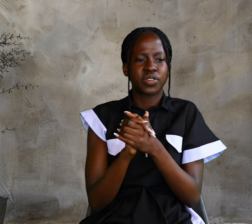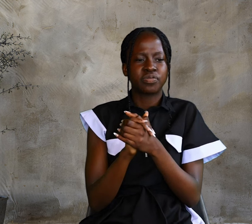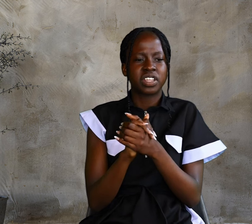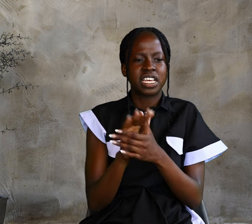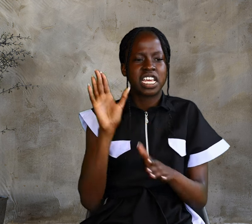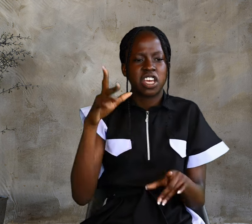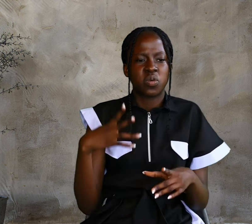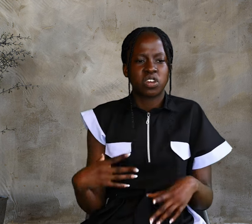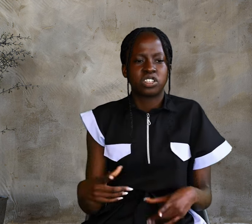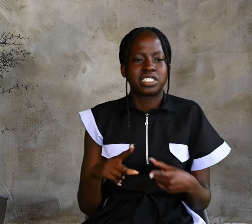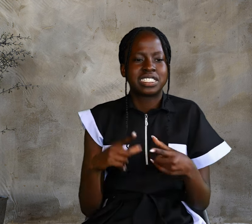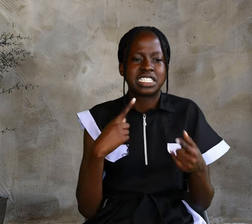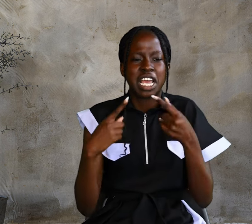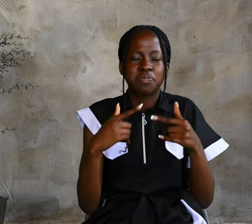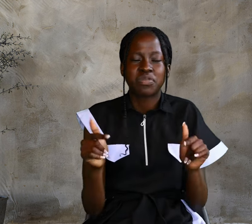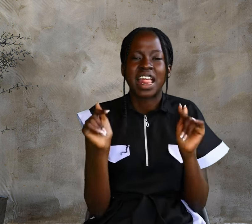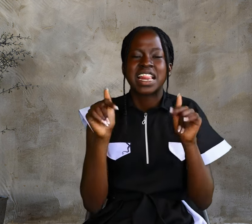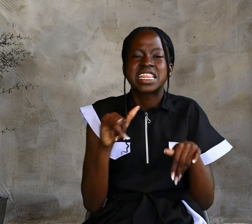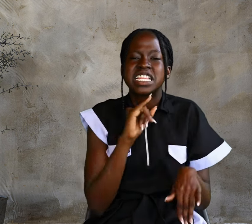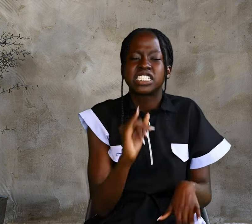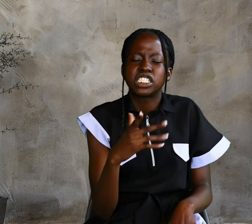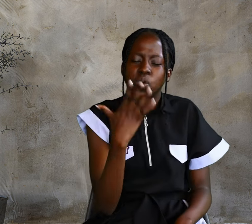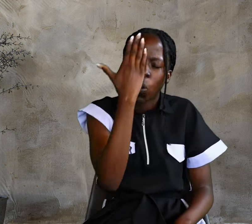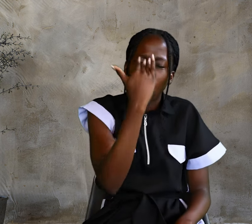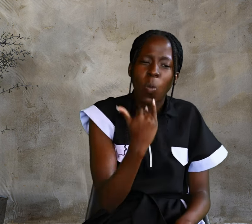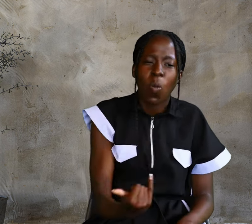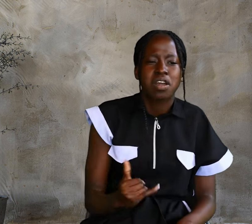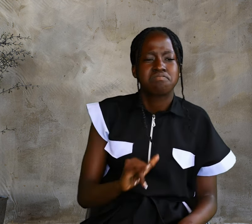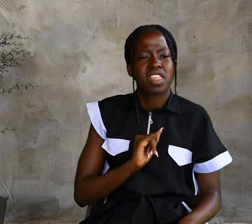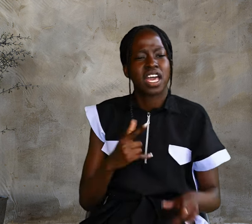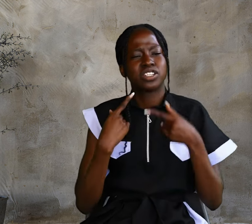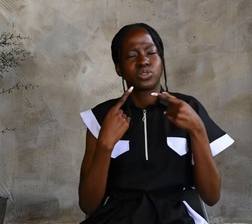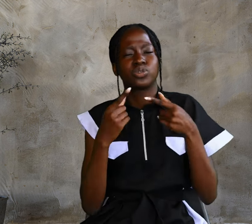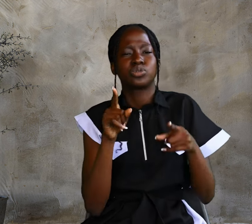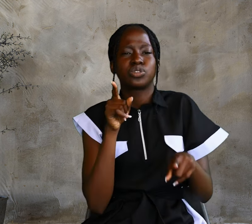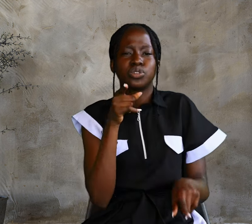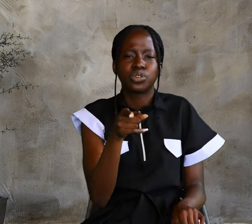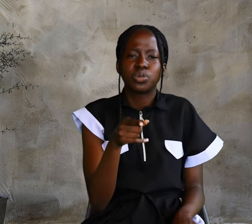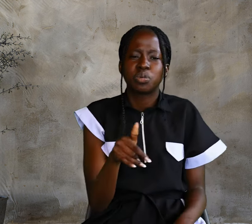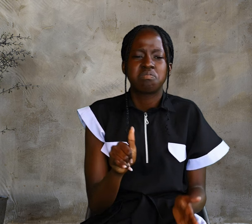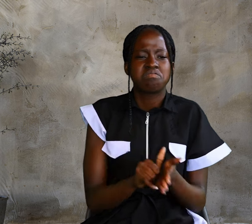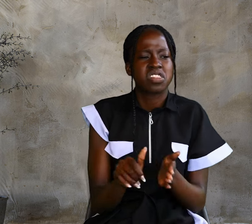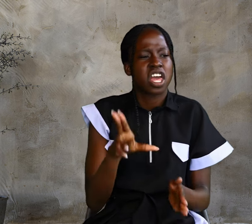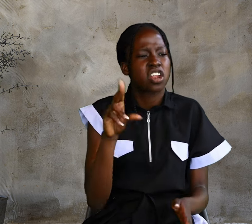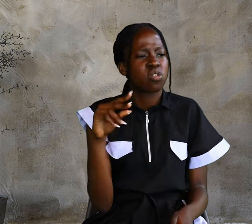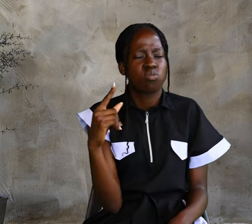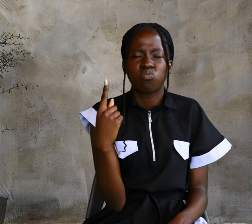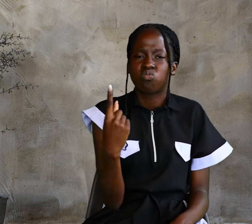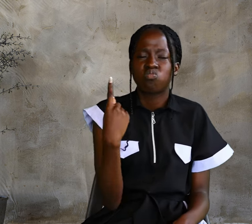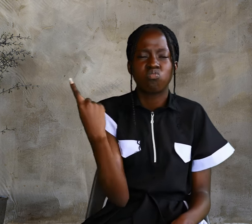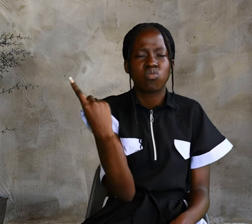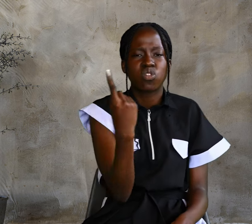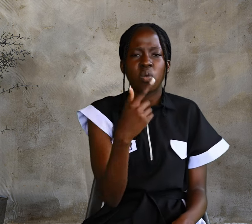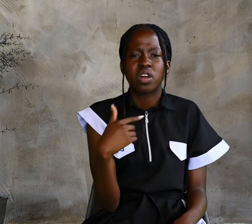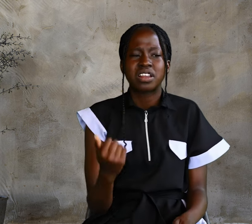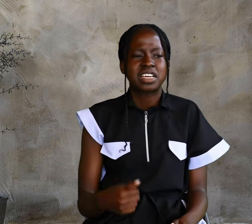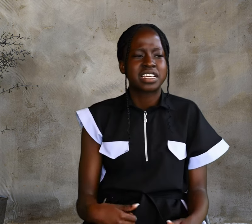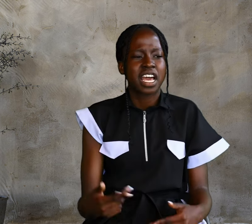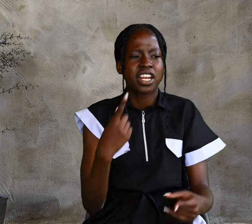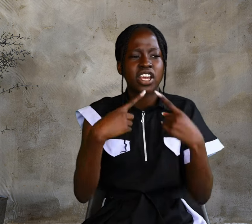on to say, this is why I told you that no one can come to me unless the